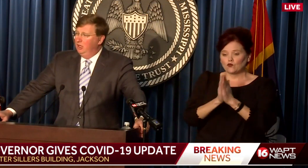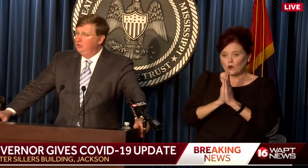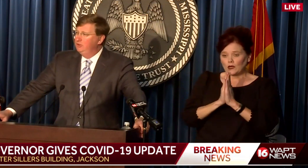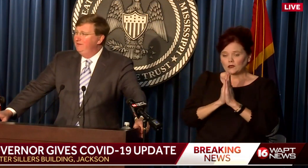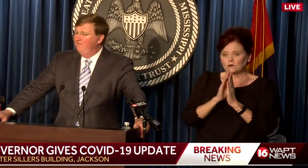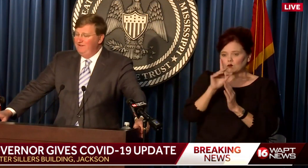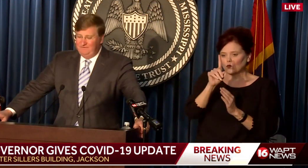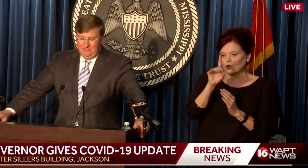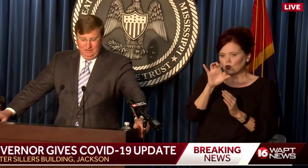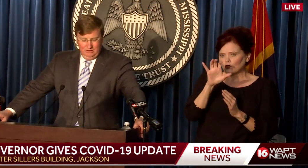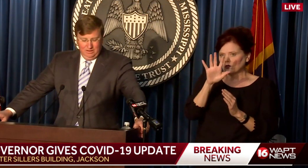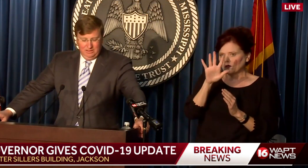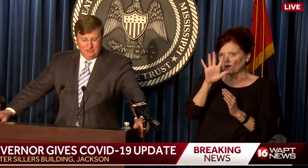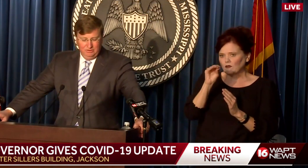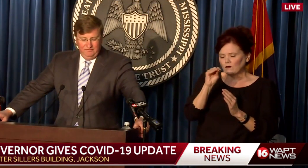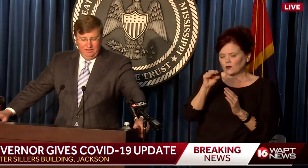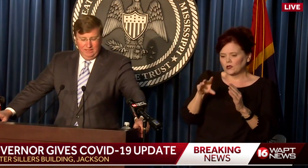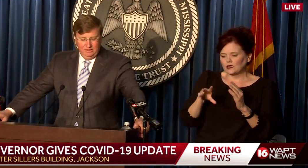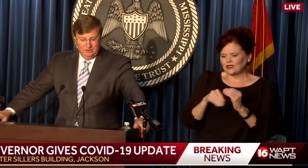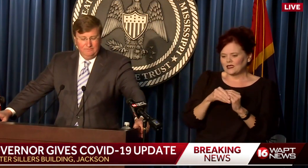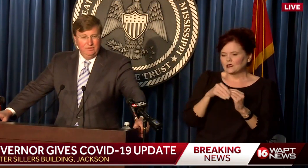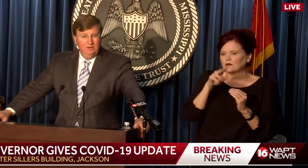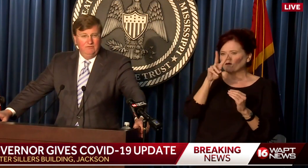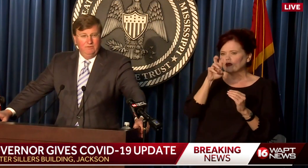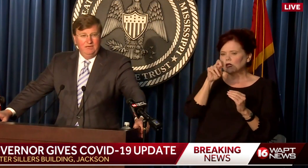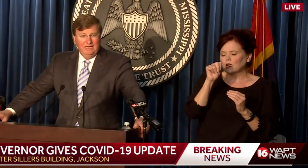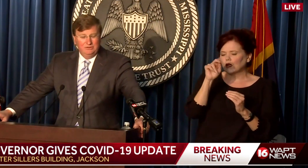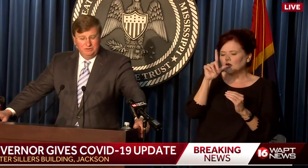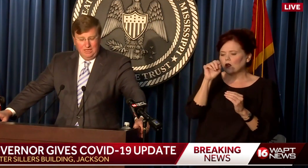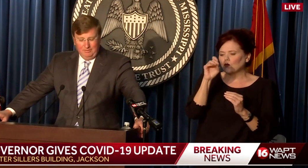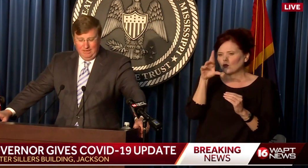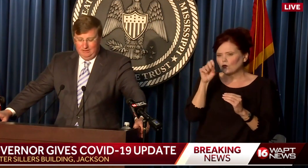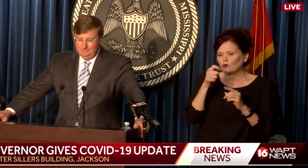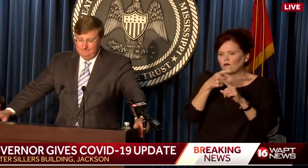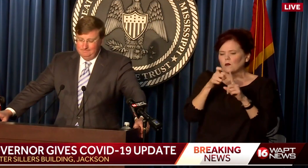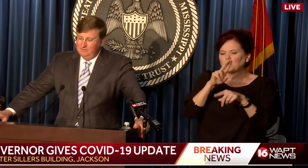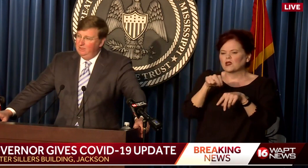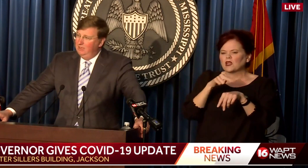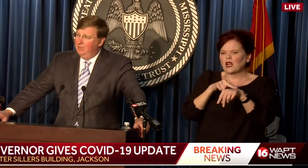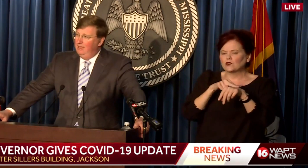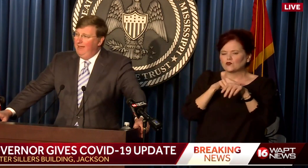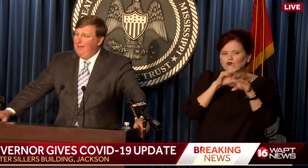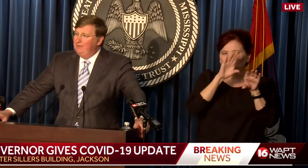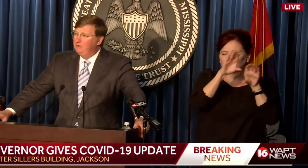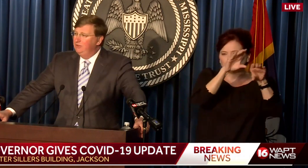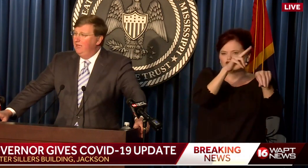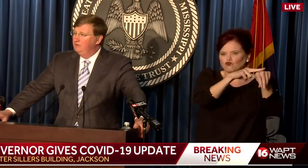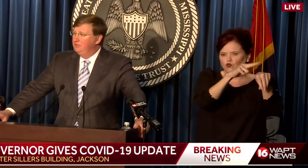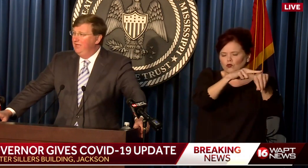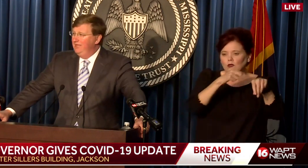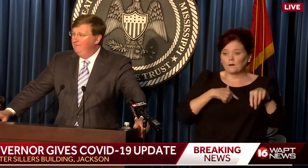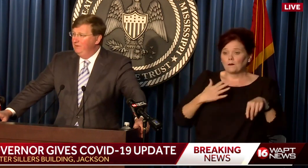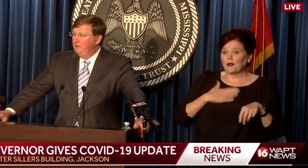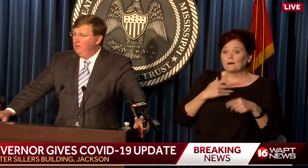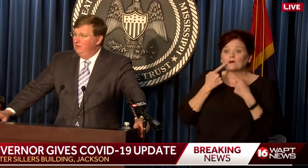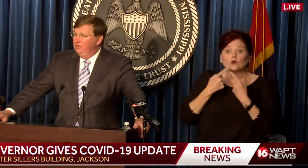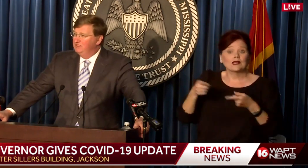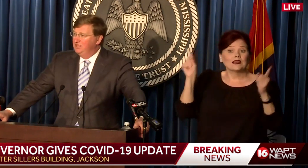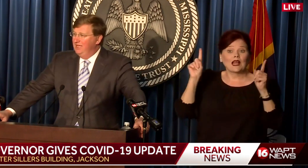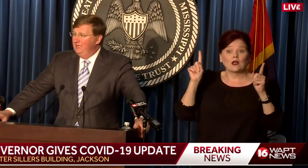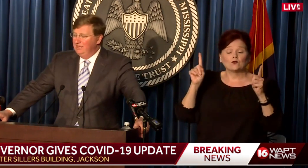150 additional ventilators from the national stockpile. I'm happy to announce today